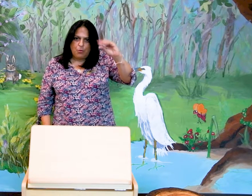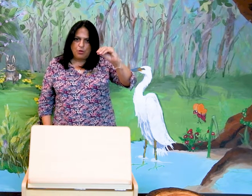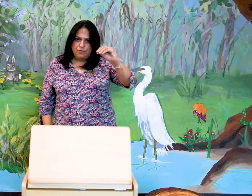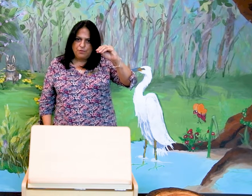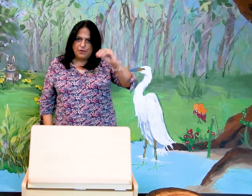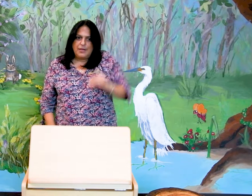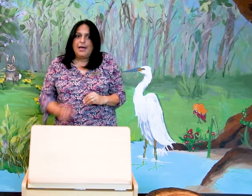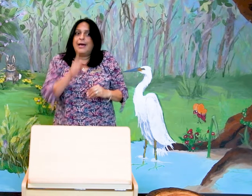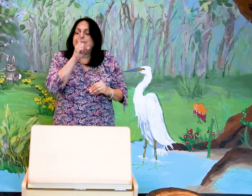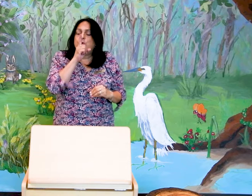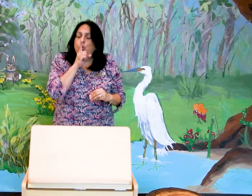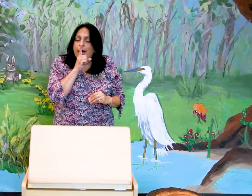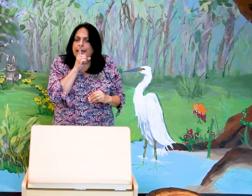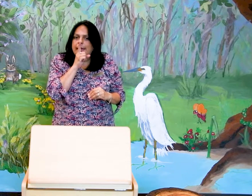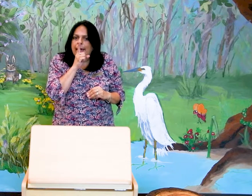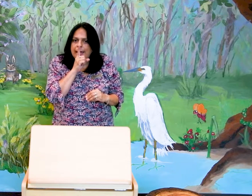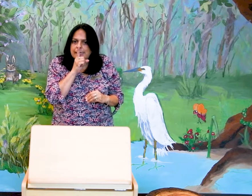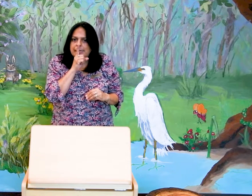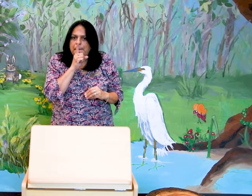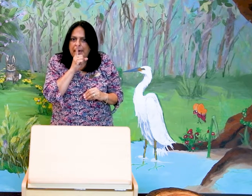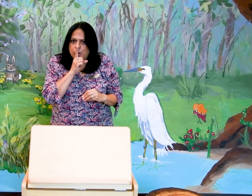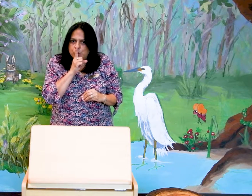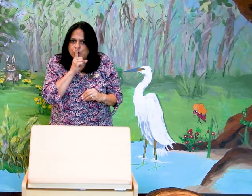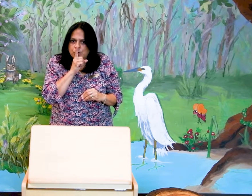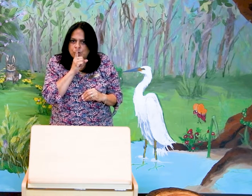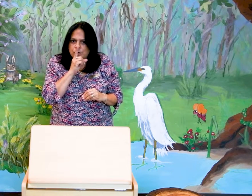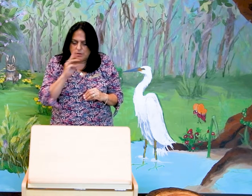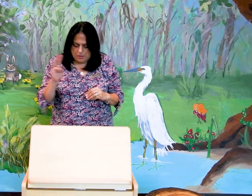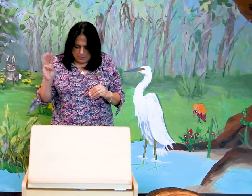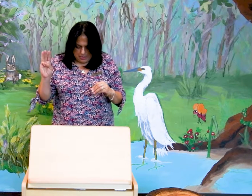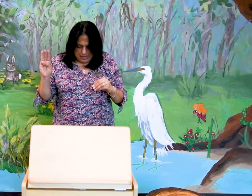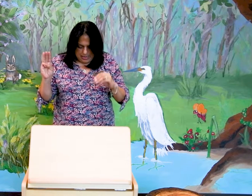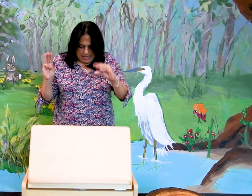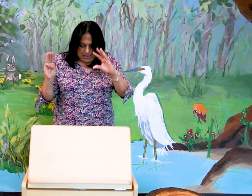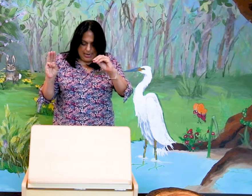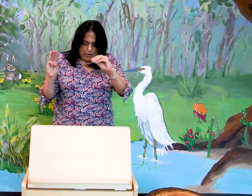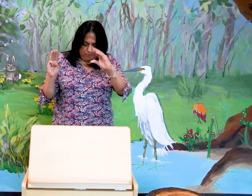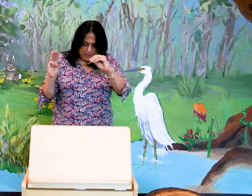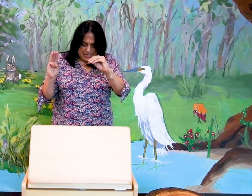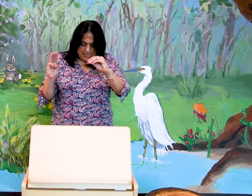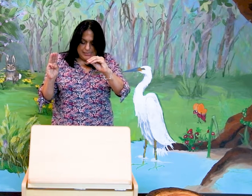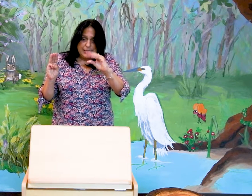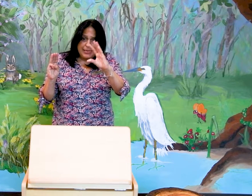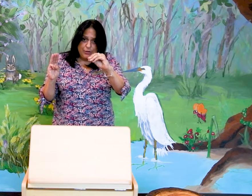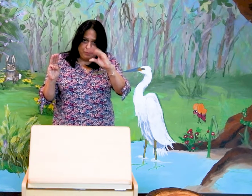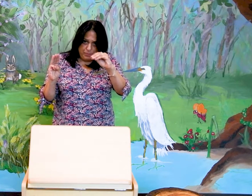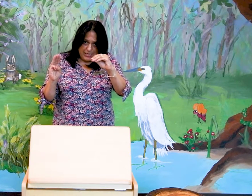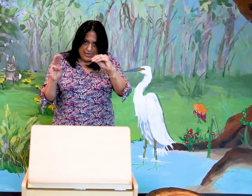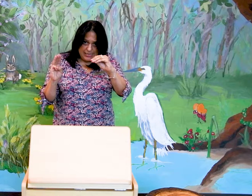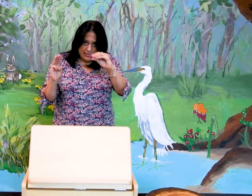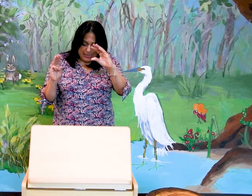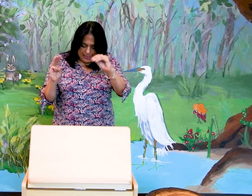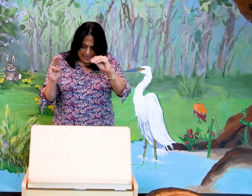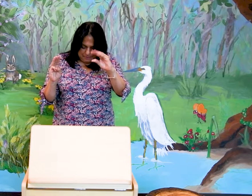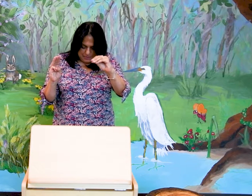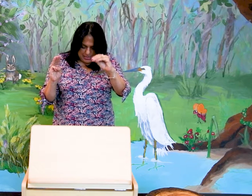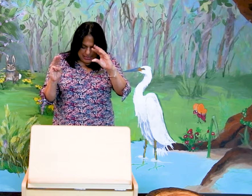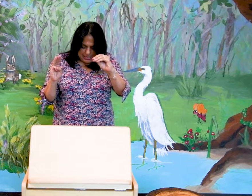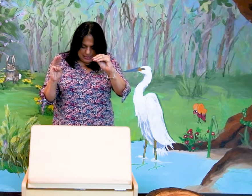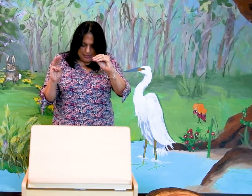wolf as quiet as a mouse. Little piggies, little piggies, let me in,